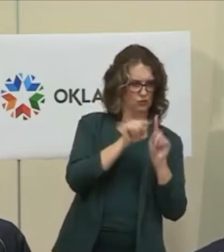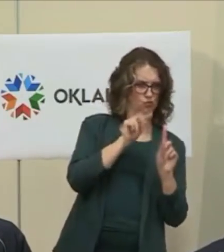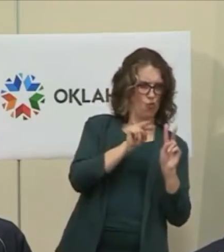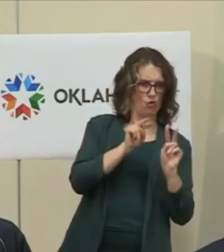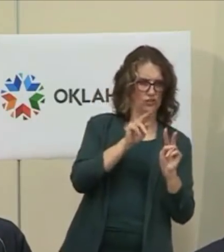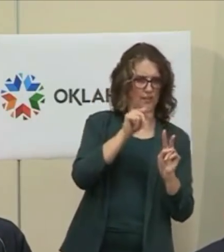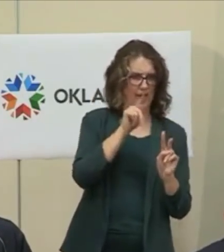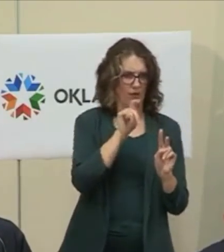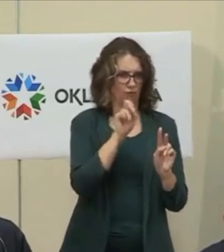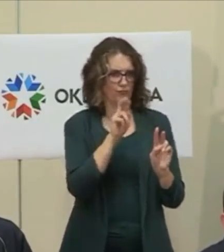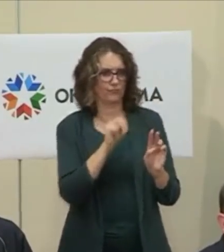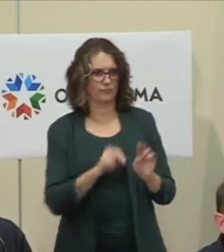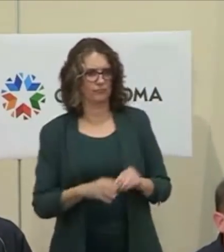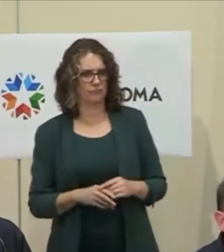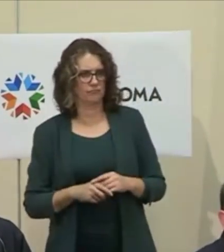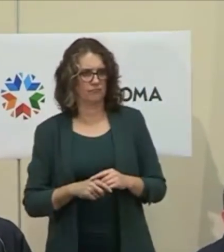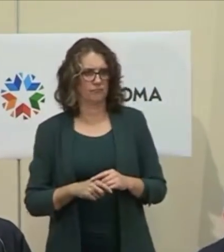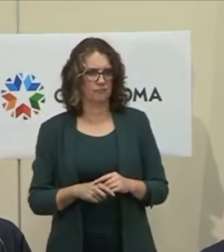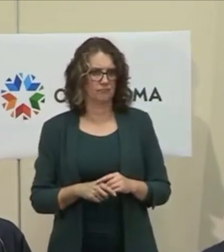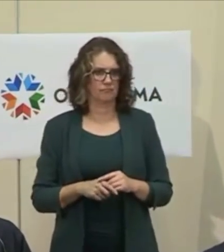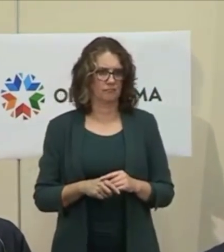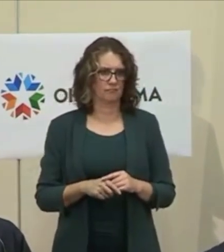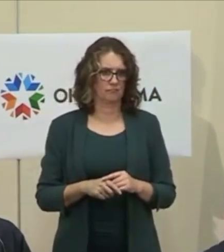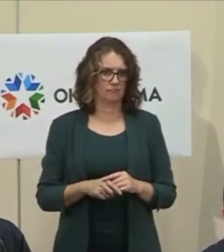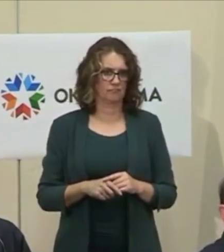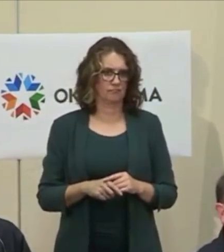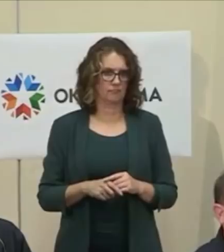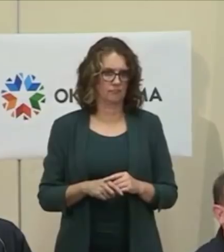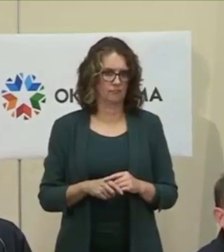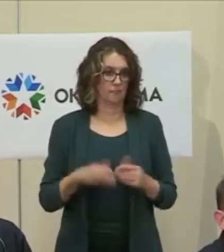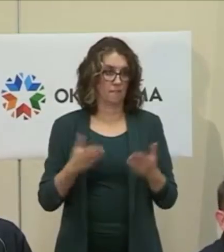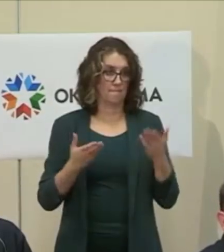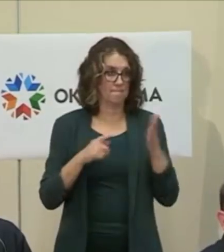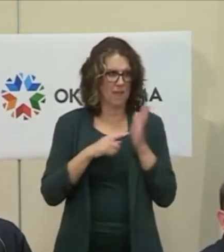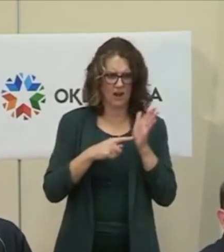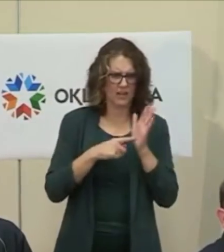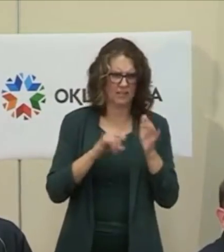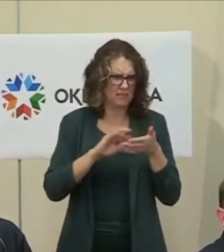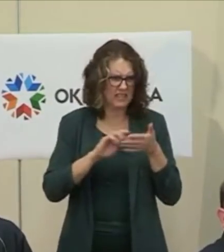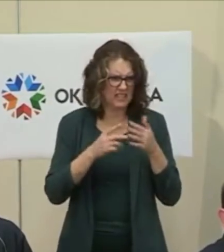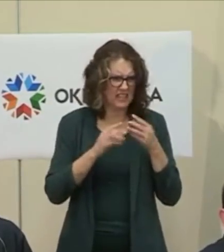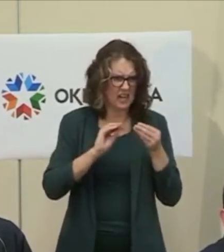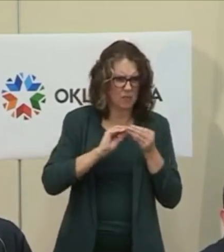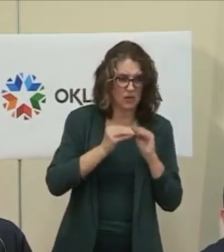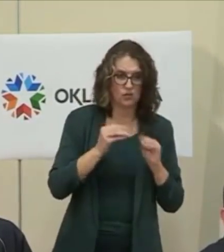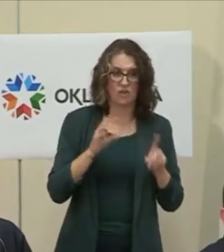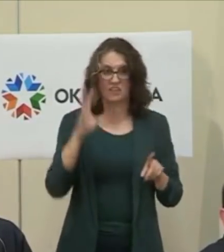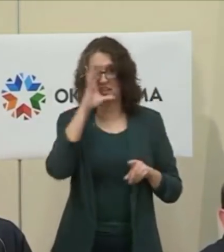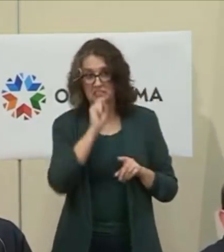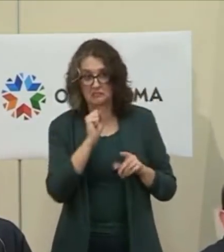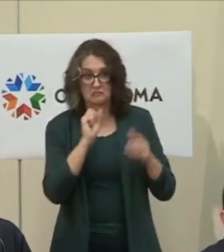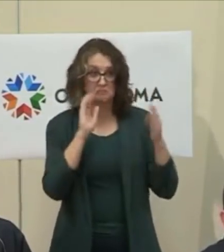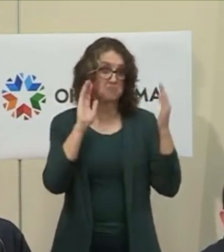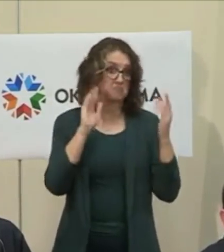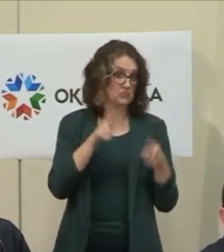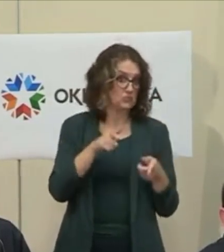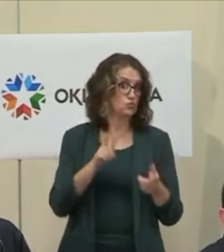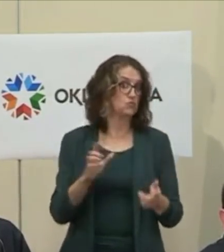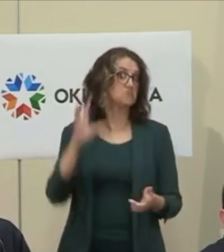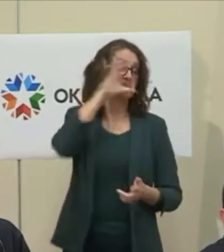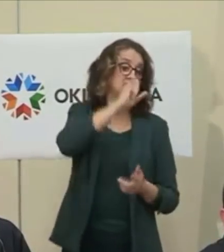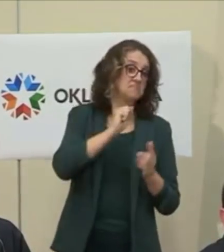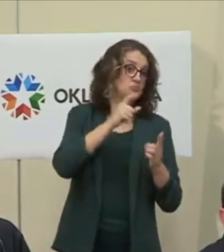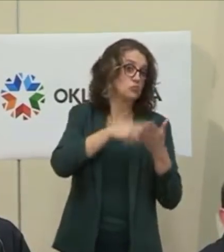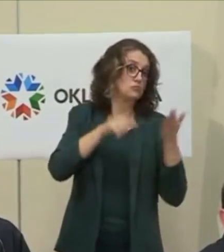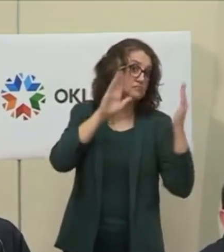is it modeling? I mean, you probably won't say a number, but, I mean, you know, all parts of what you're expecting that, you know, the police reassure Oklahoma